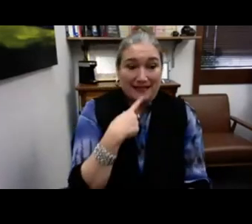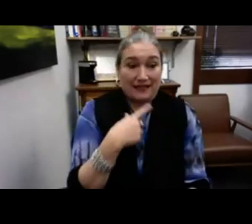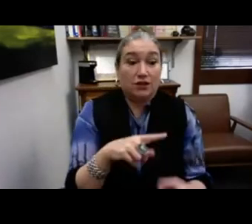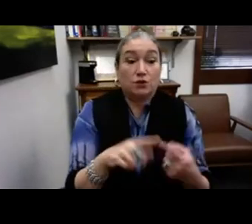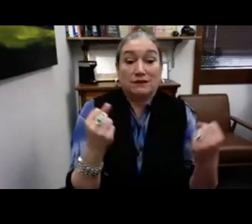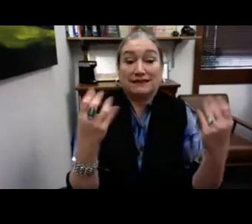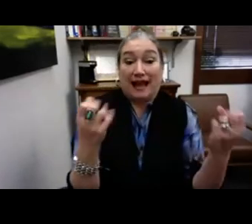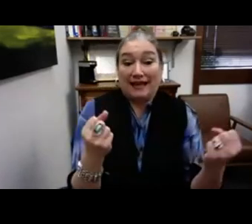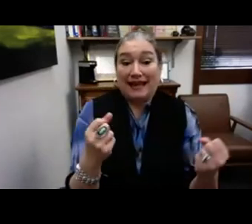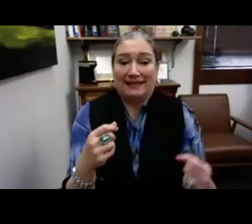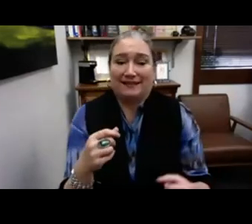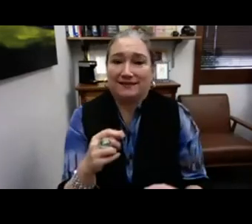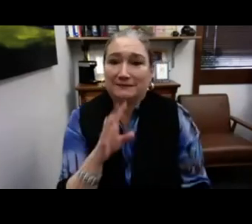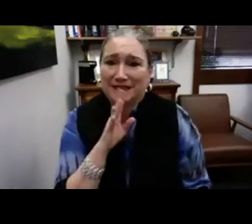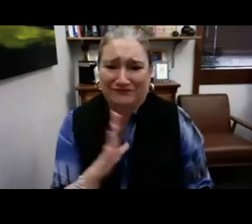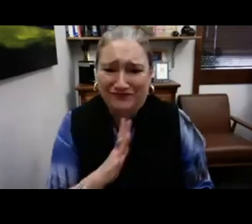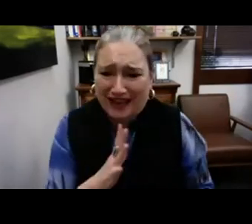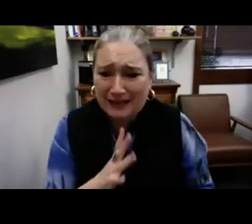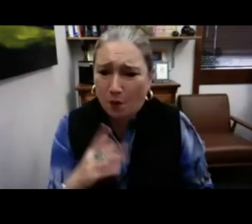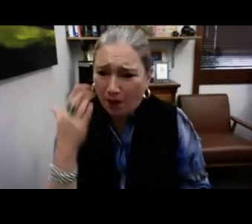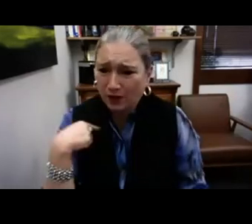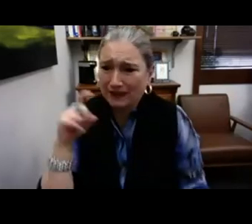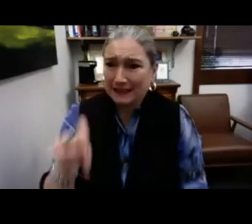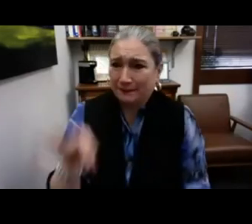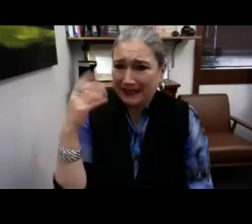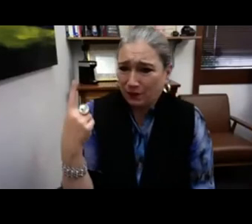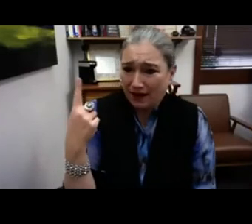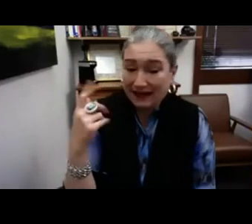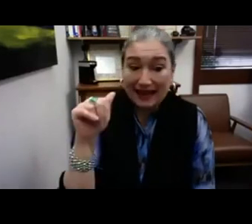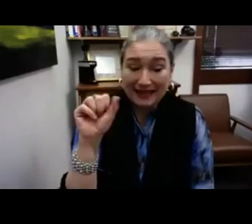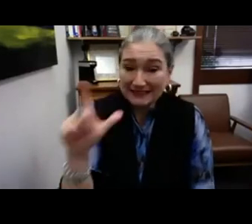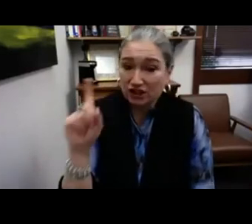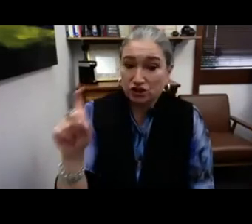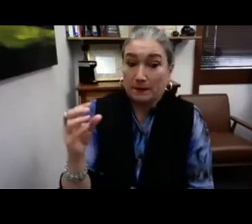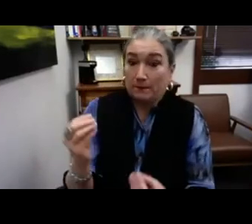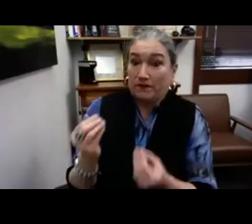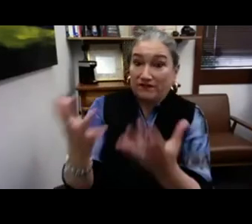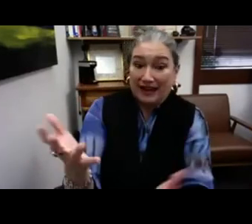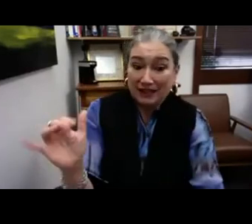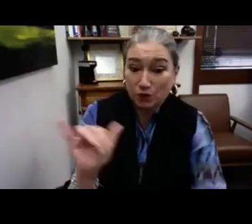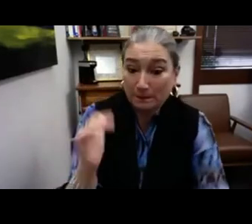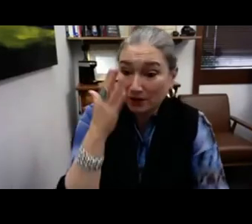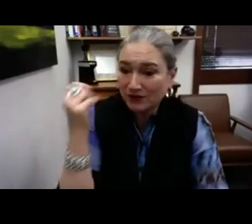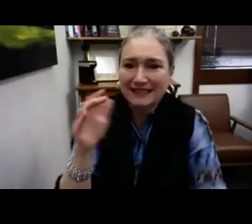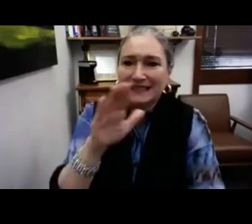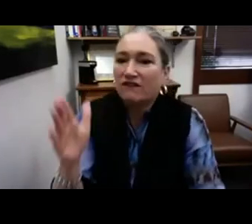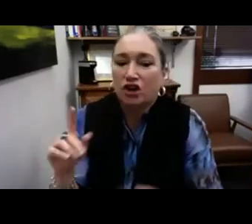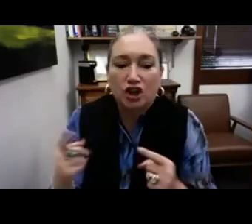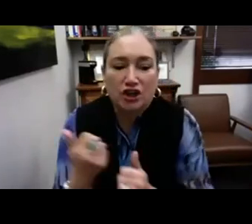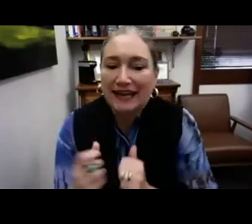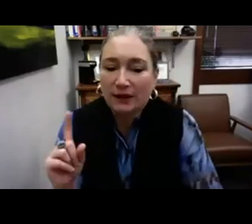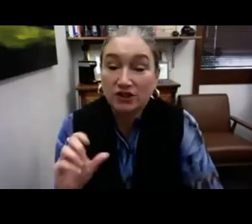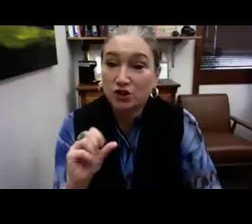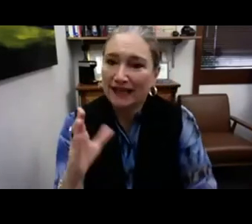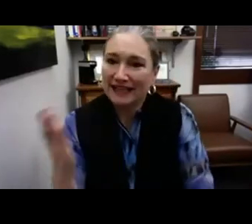You should be able to pick American sign language and reading and writing English. So, you know, because it never